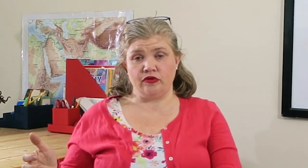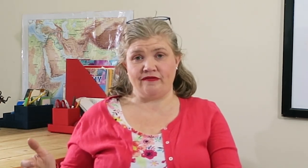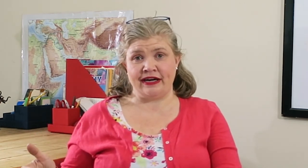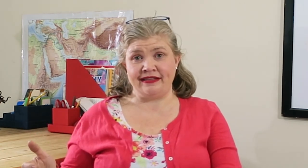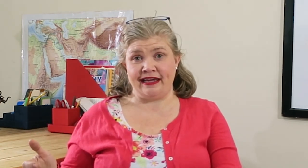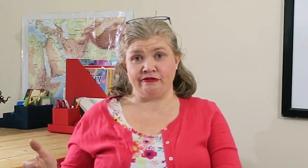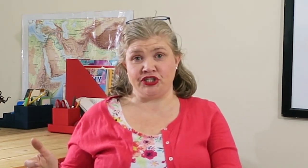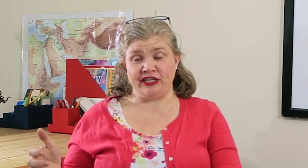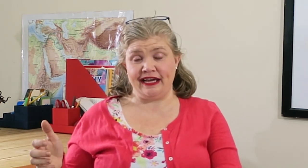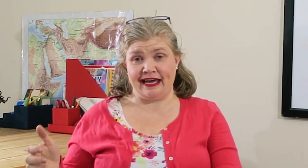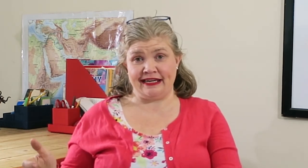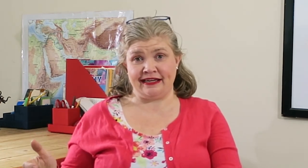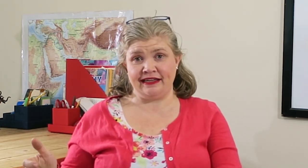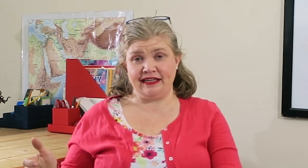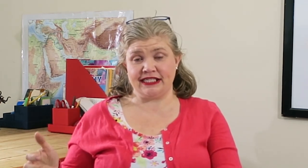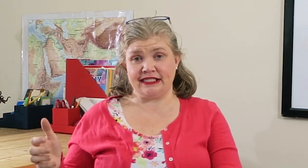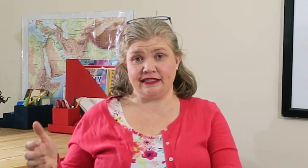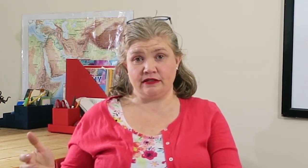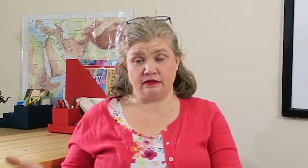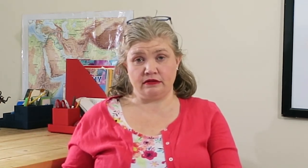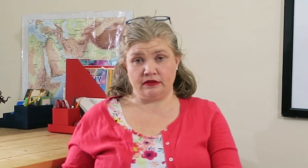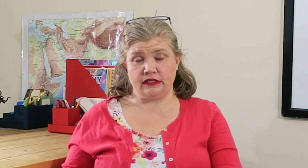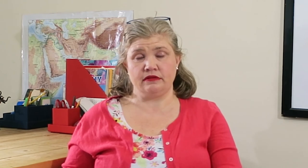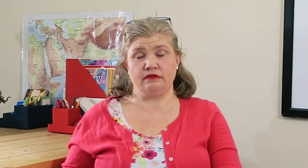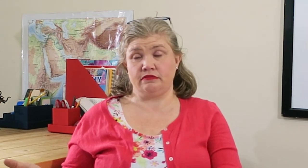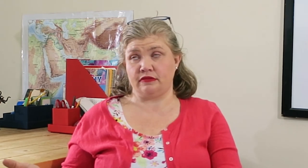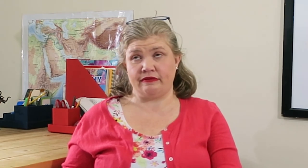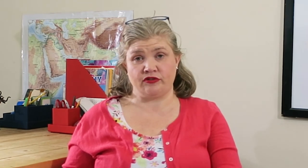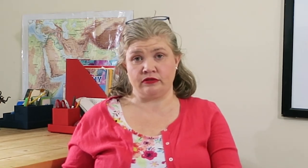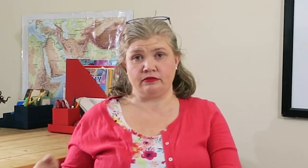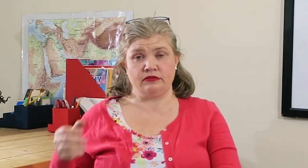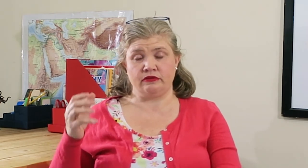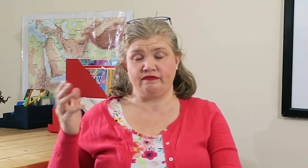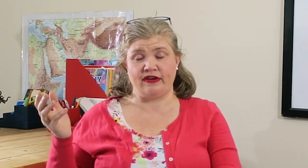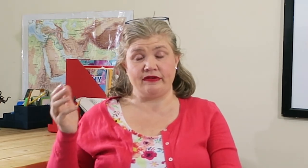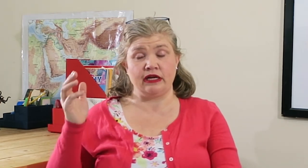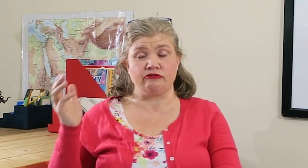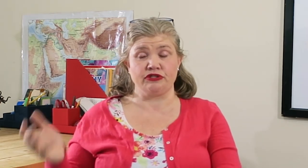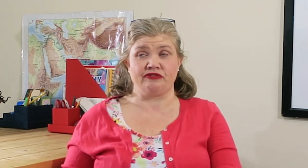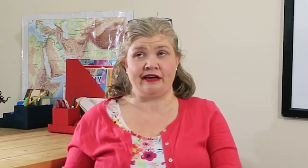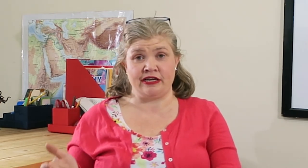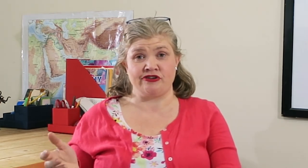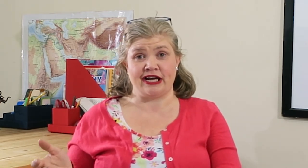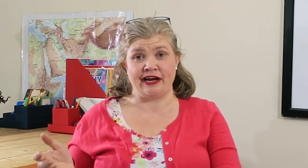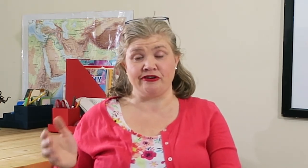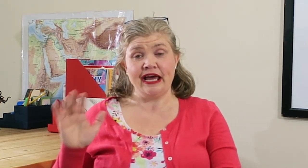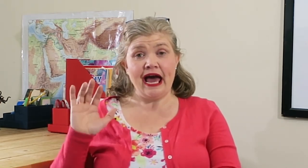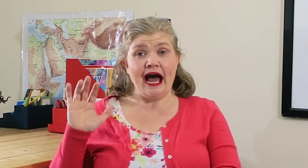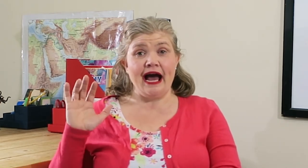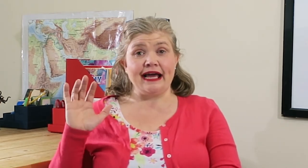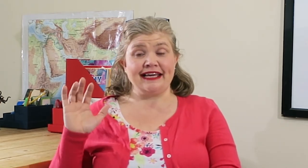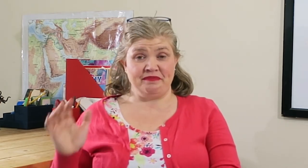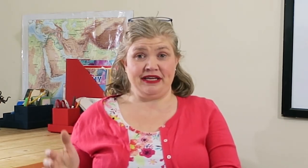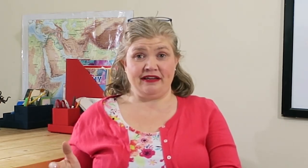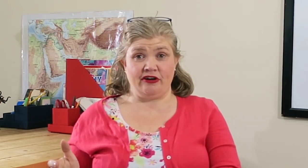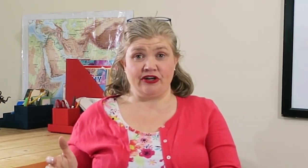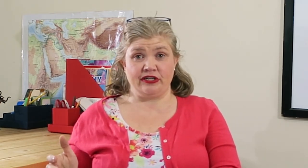fighting that energy at night, after, you know, five o'clock rolls around and you're tired, can be hard.